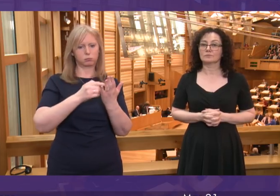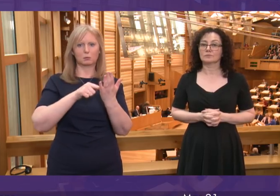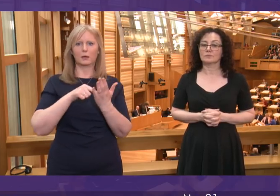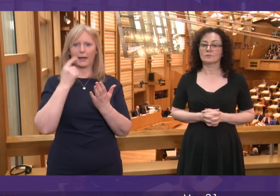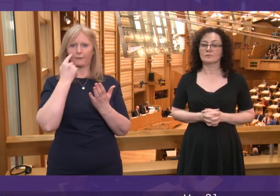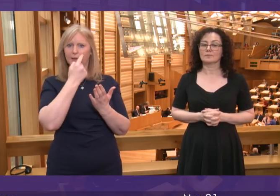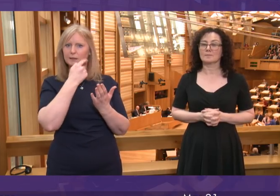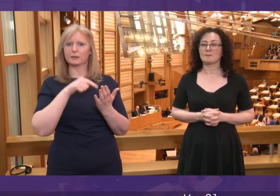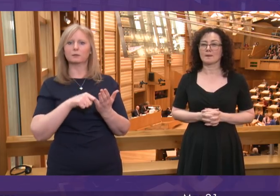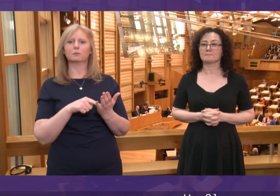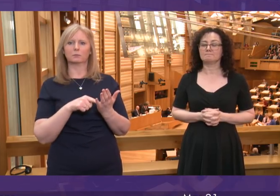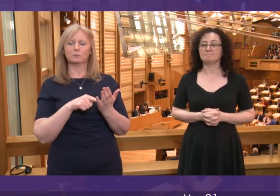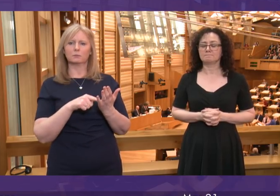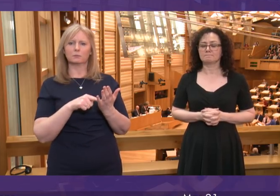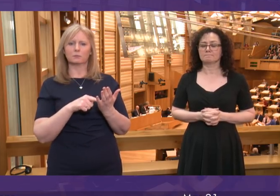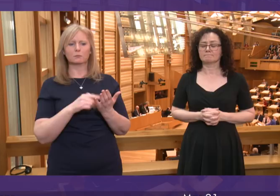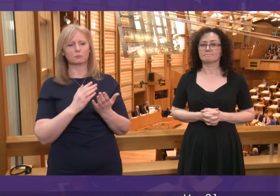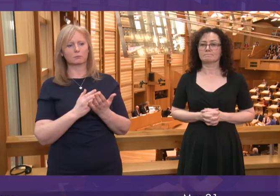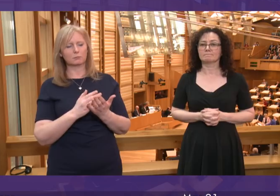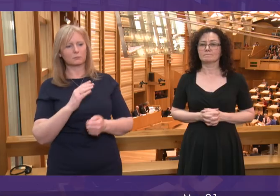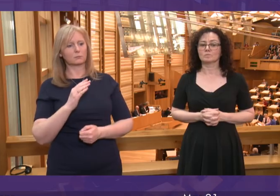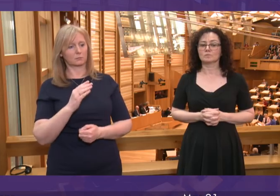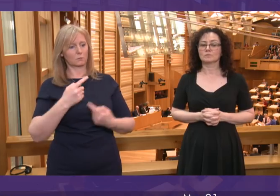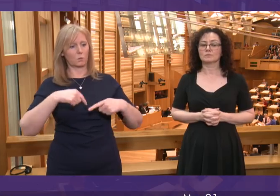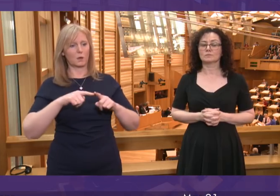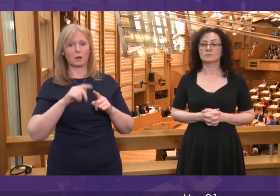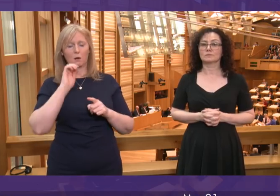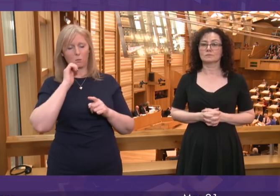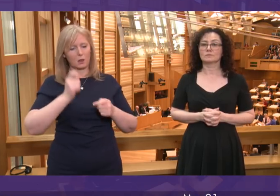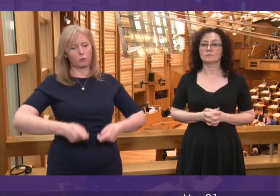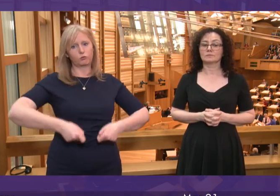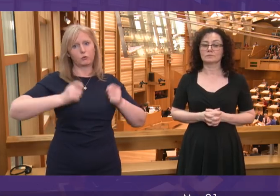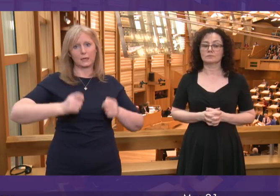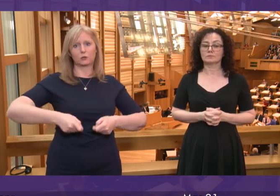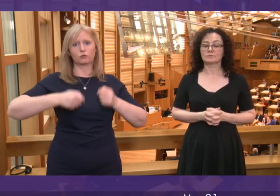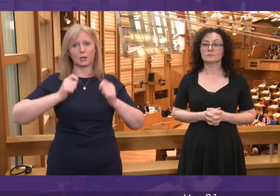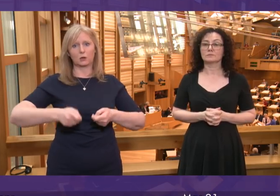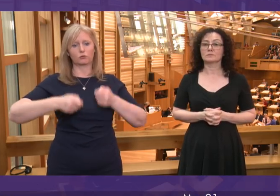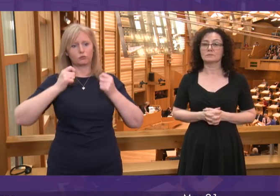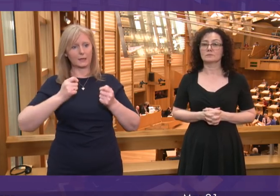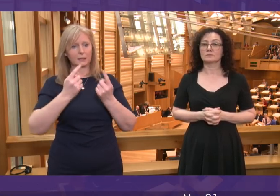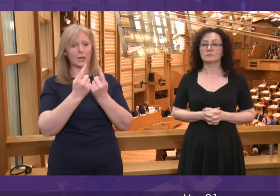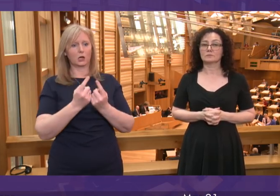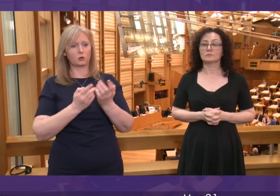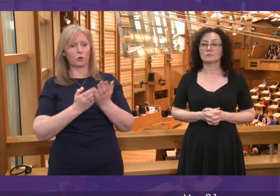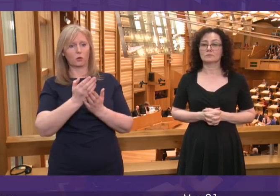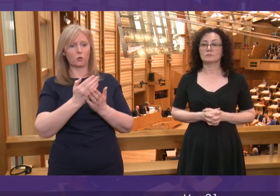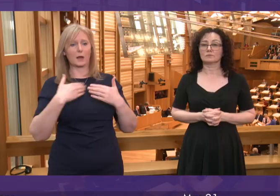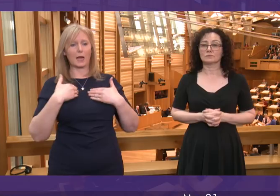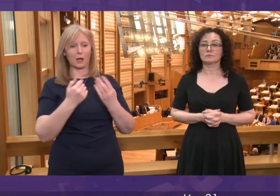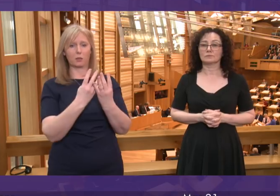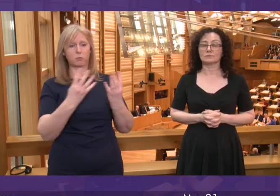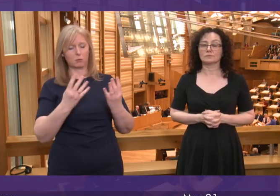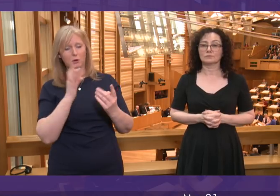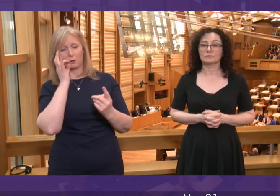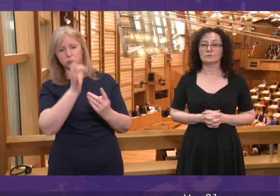last point I would make is this. We will continue to raise issues directly with health boards to make sure that they are addressed where that is